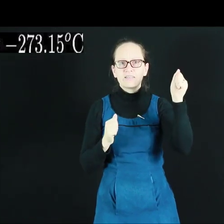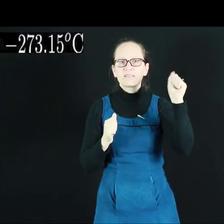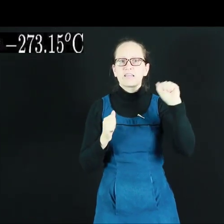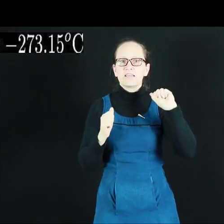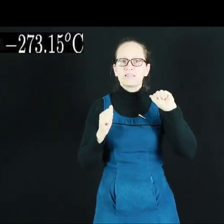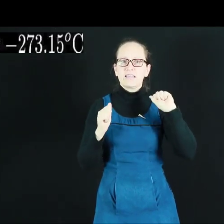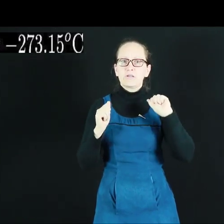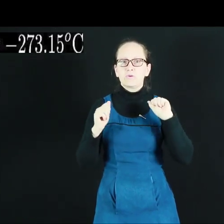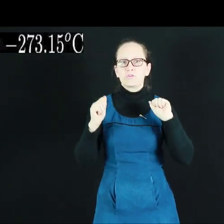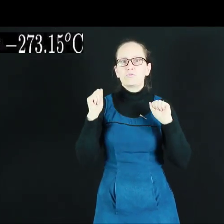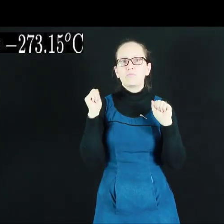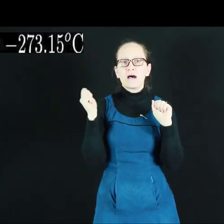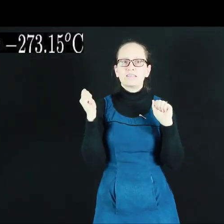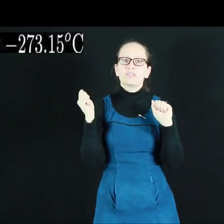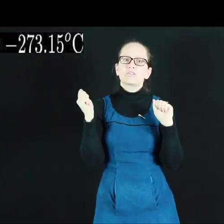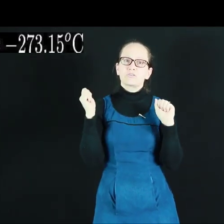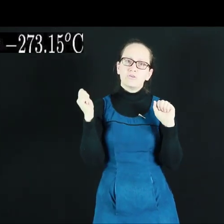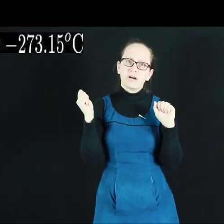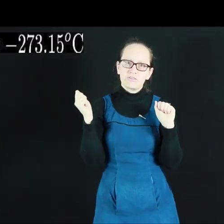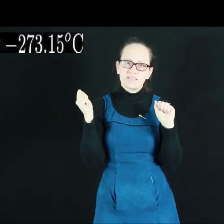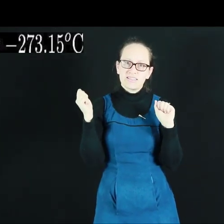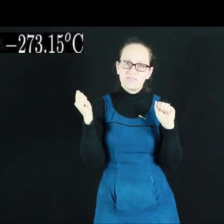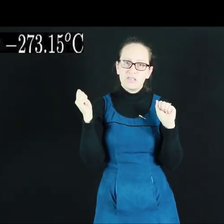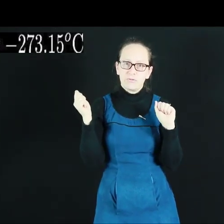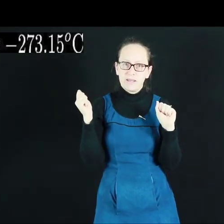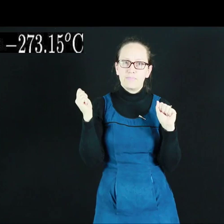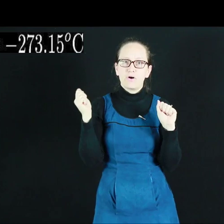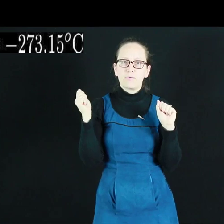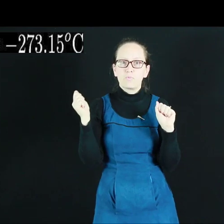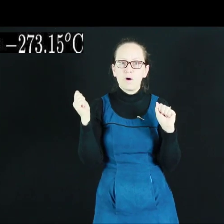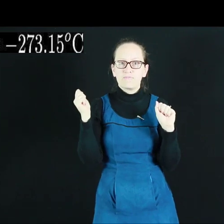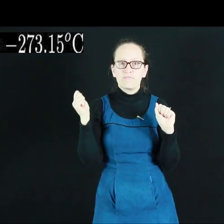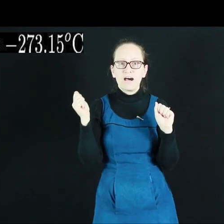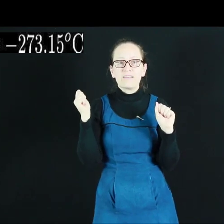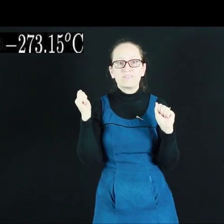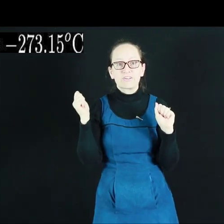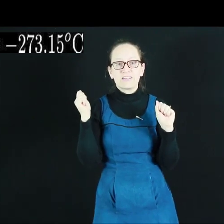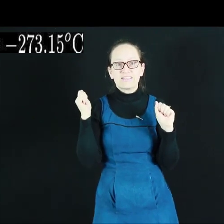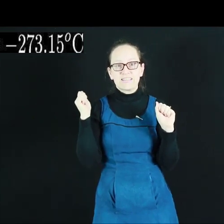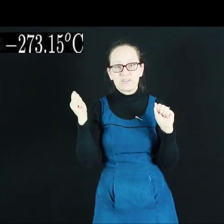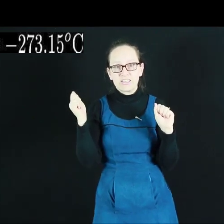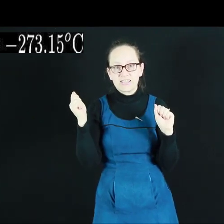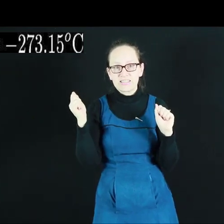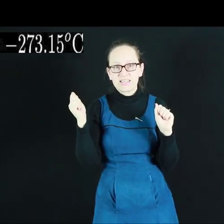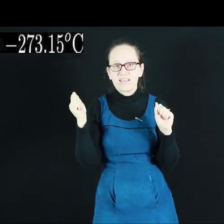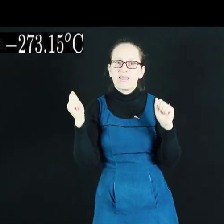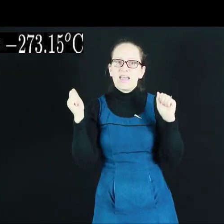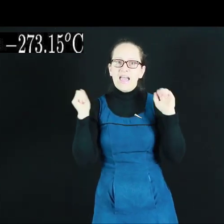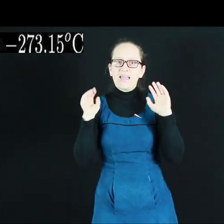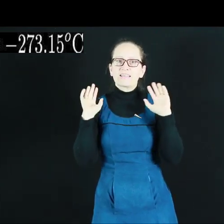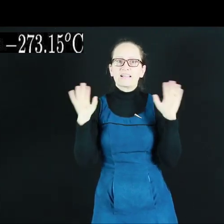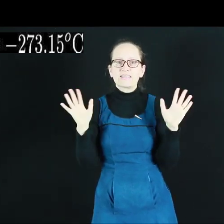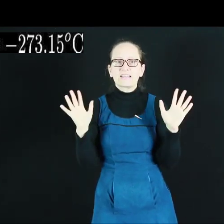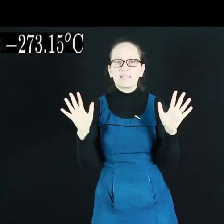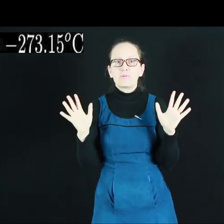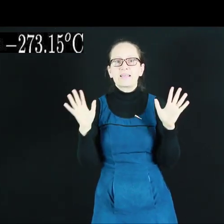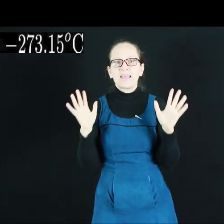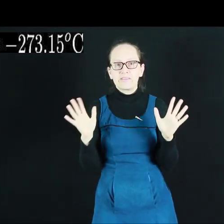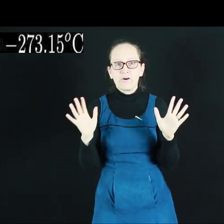is equal to minus 273.15 degrees Celsius. And classically we cannot